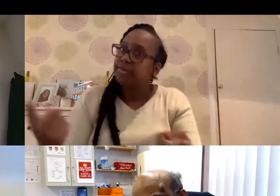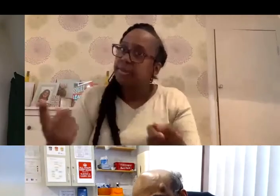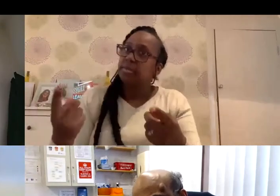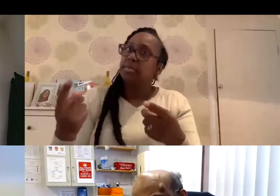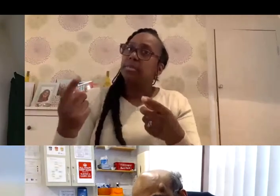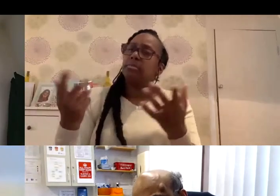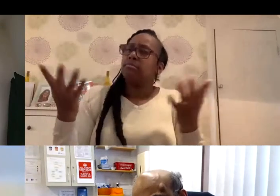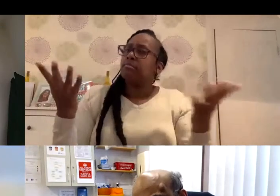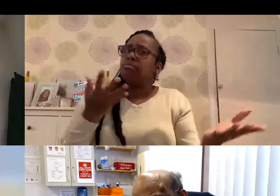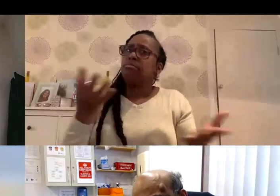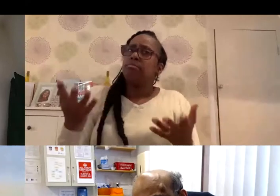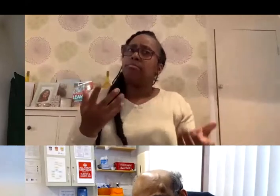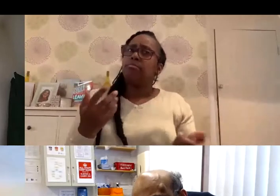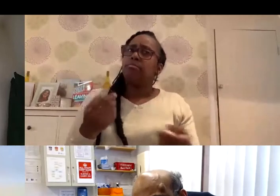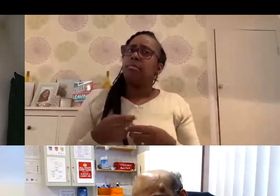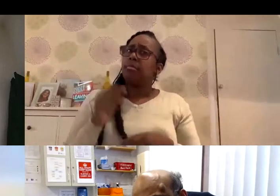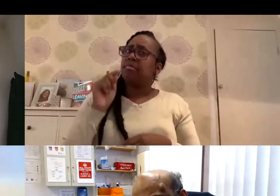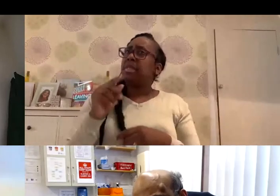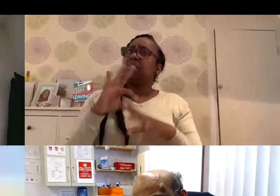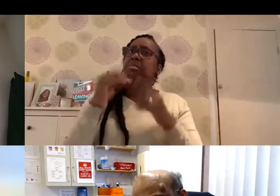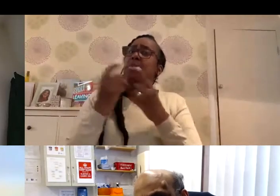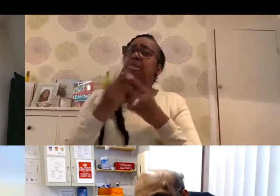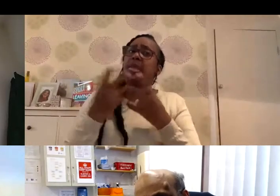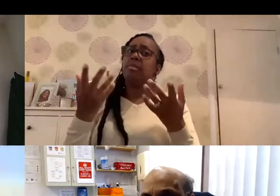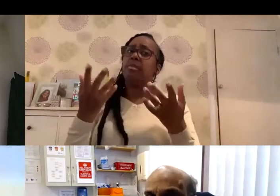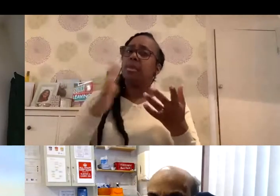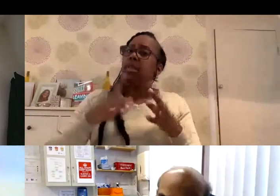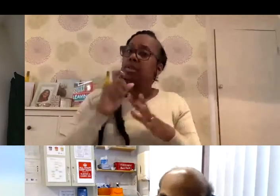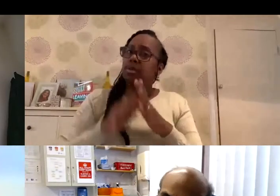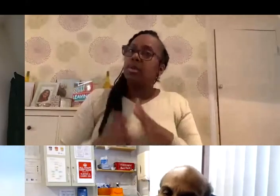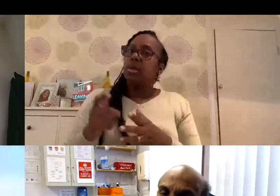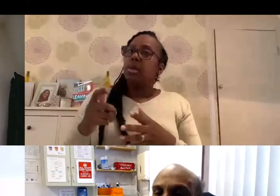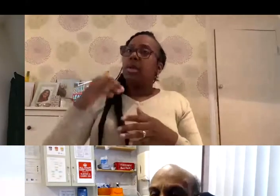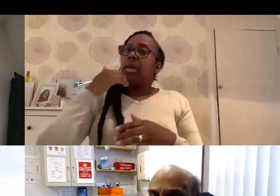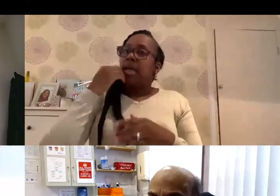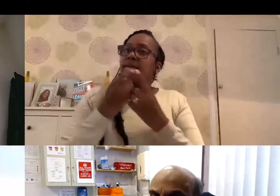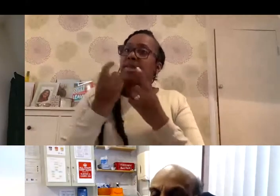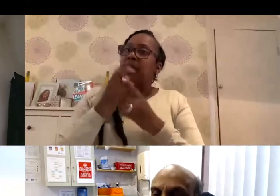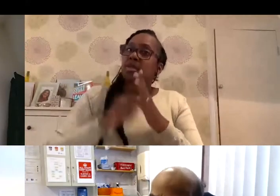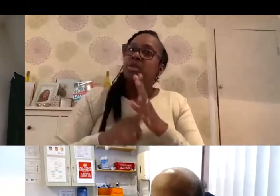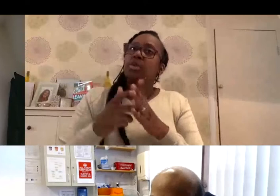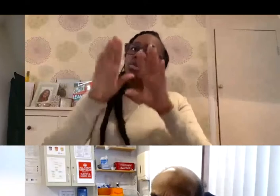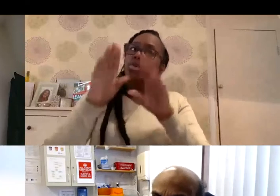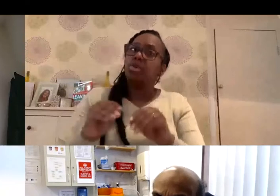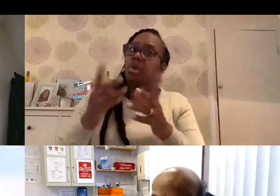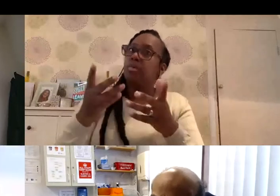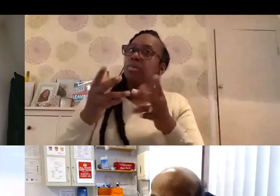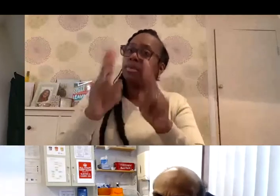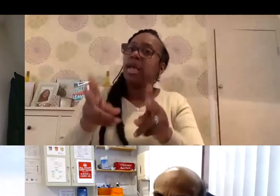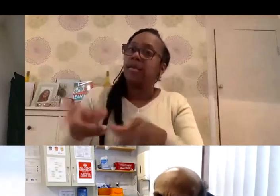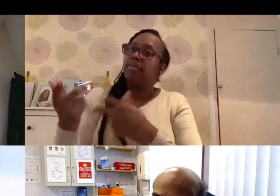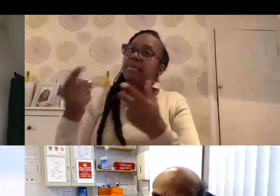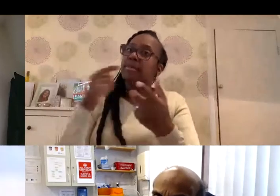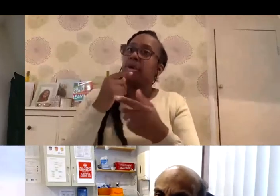This is going to be something that we need to do. And we need to do everything we can do to prevent the deaths. So the vaccine